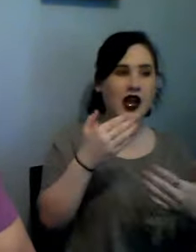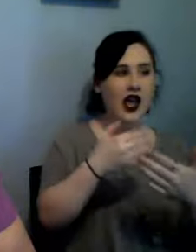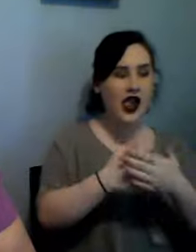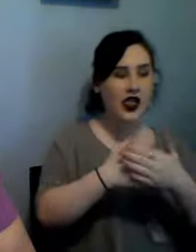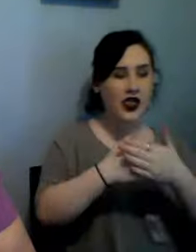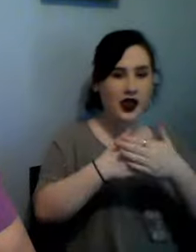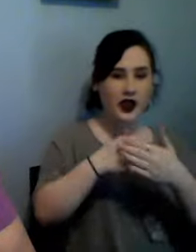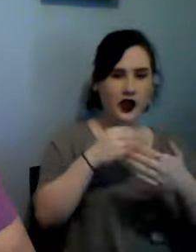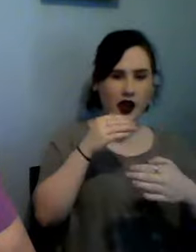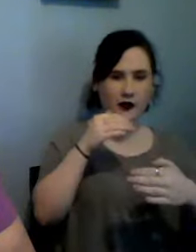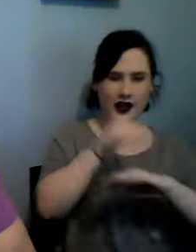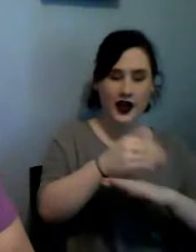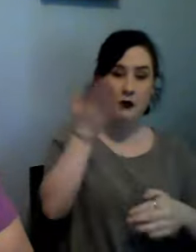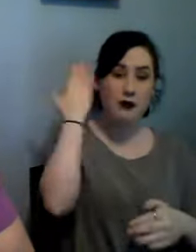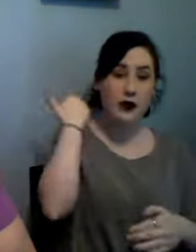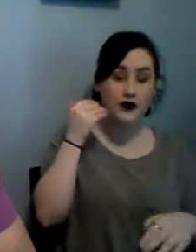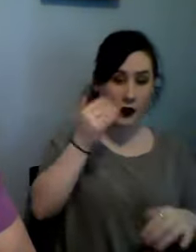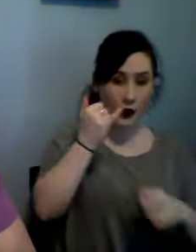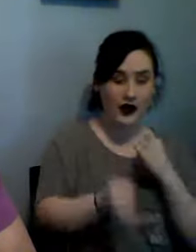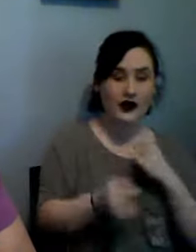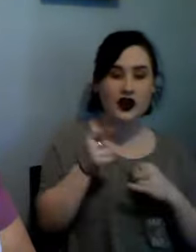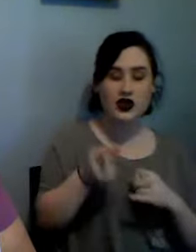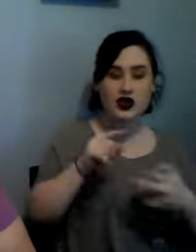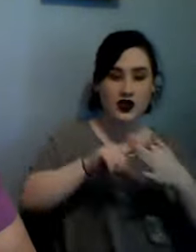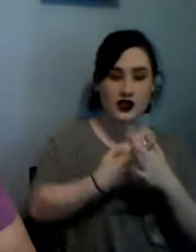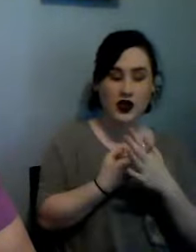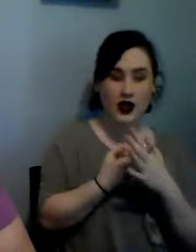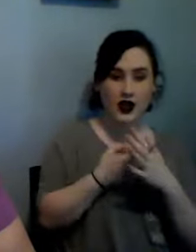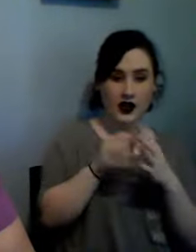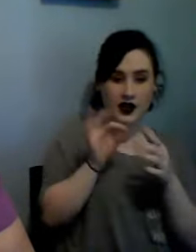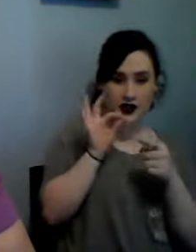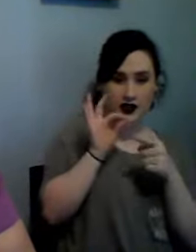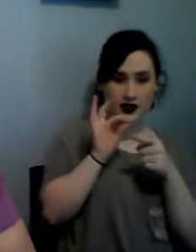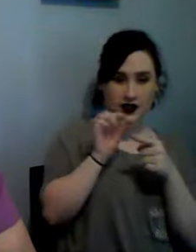am I right this is